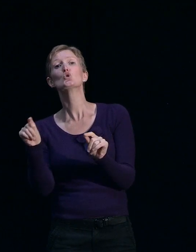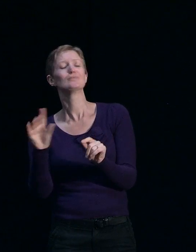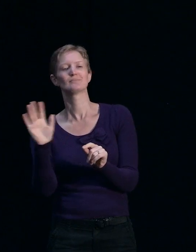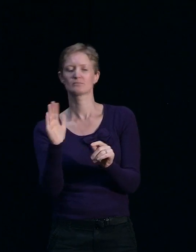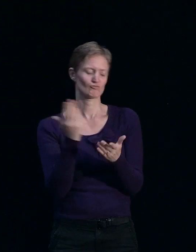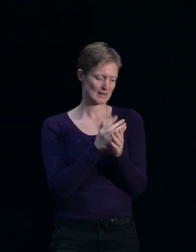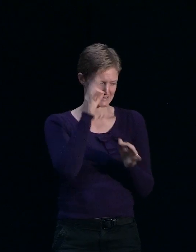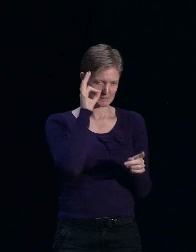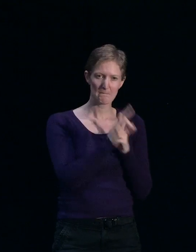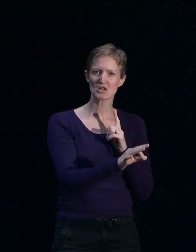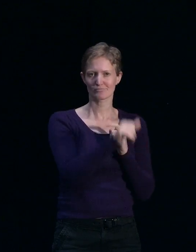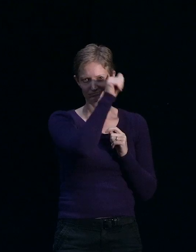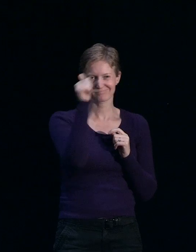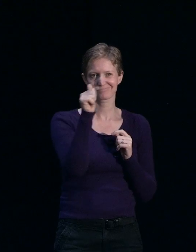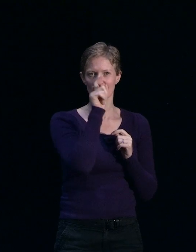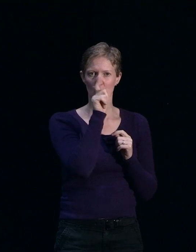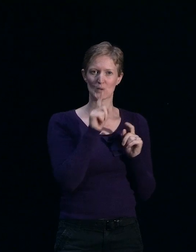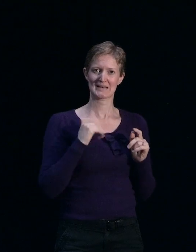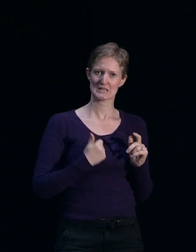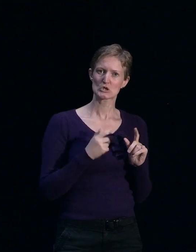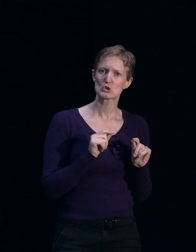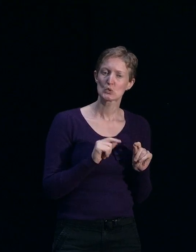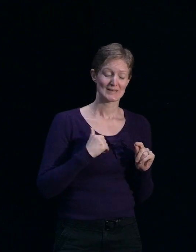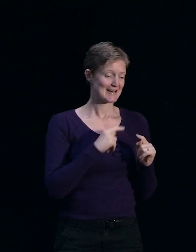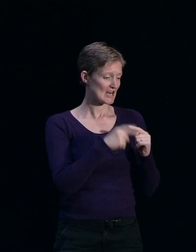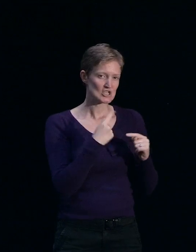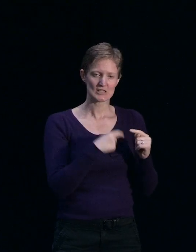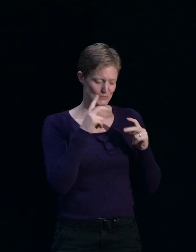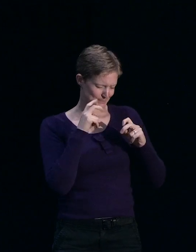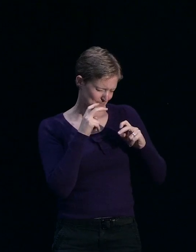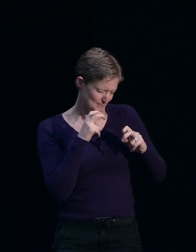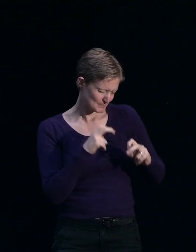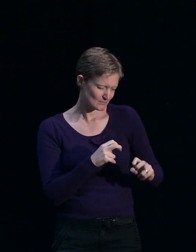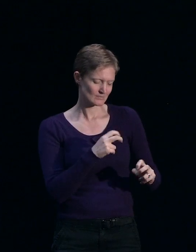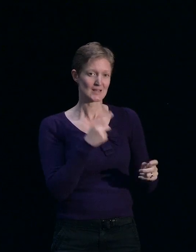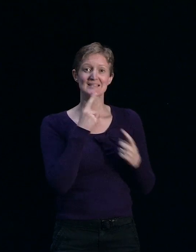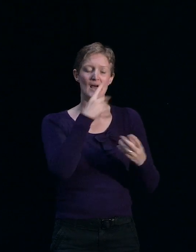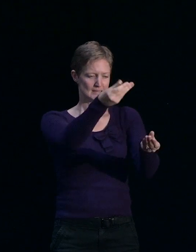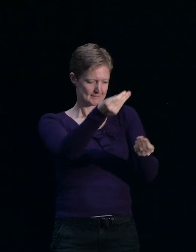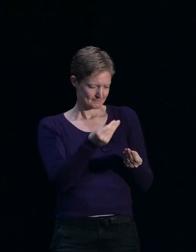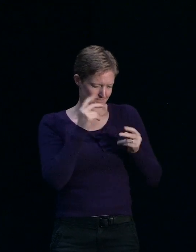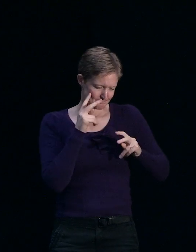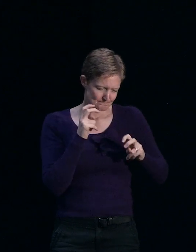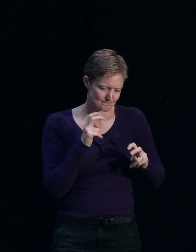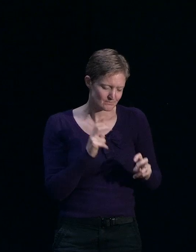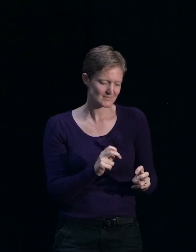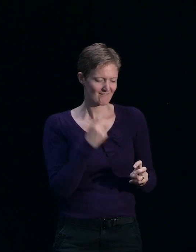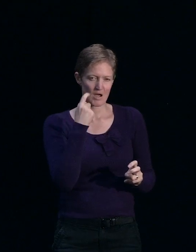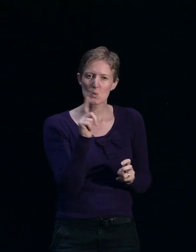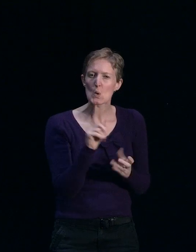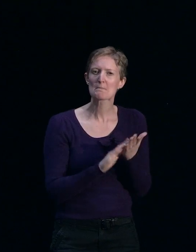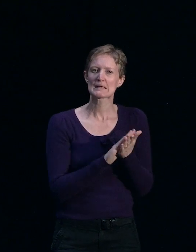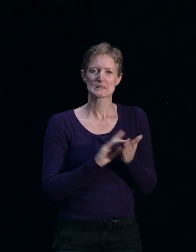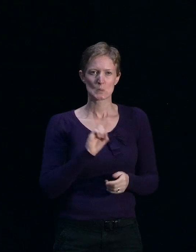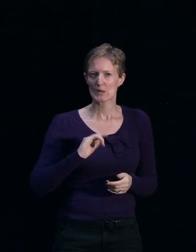and highly qualified technical engineers to analyse the core data that comes out of the ground. And that's what takes